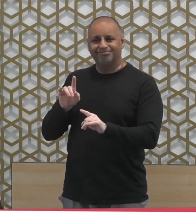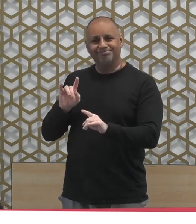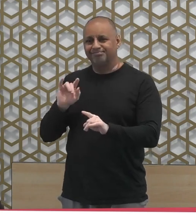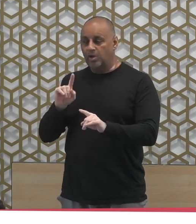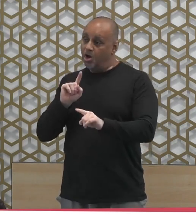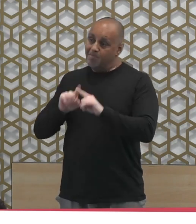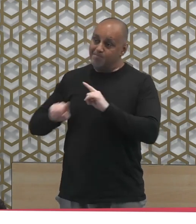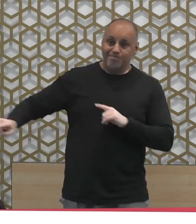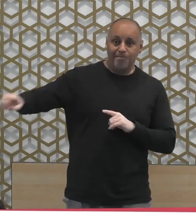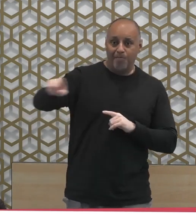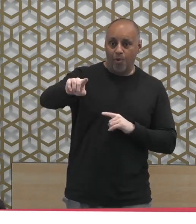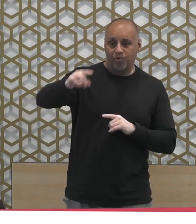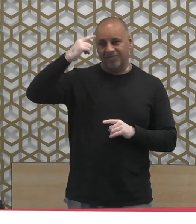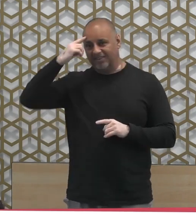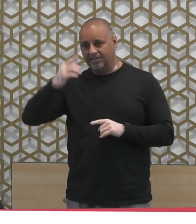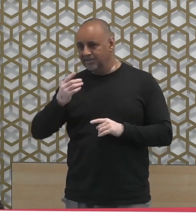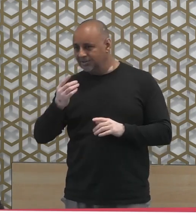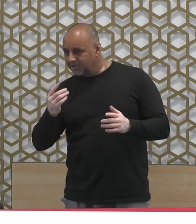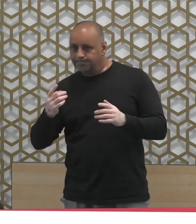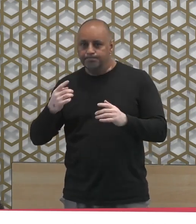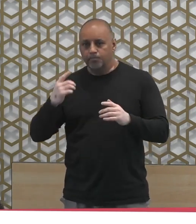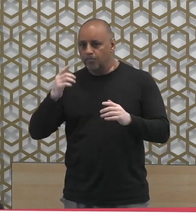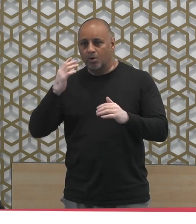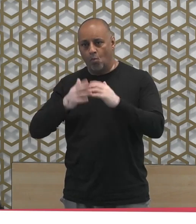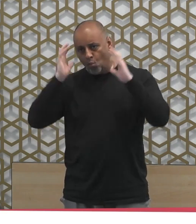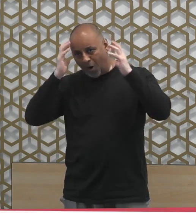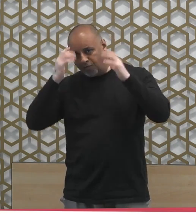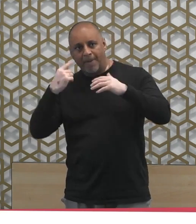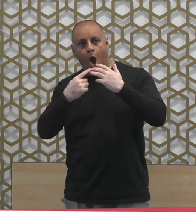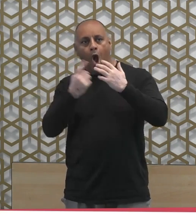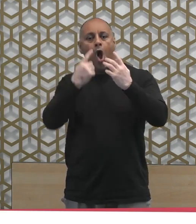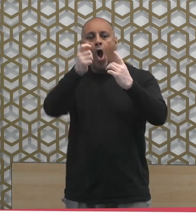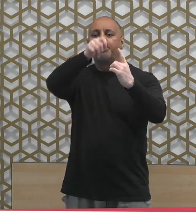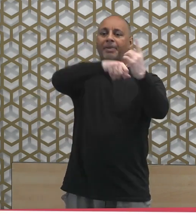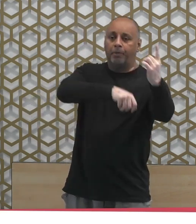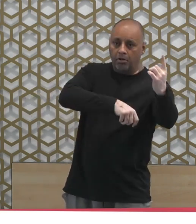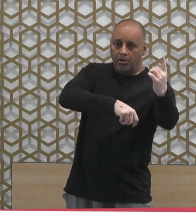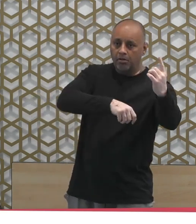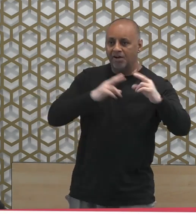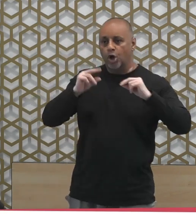and looking far beyond our homes and leaving our own homes metaphorically under the fire